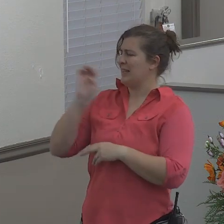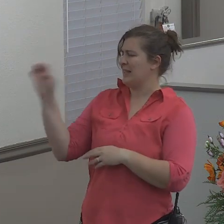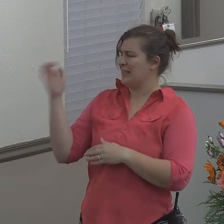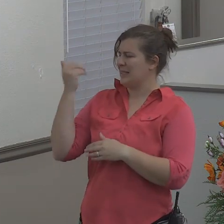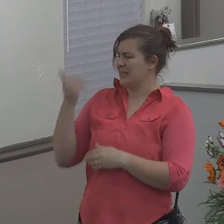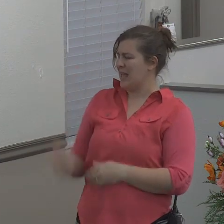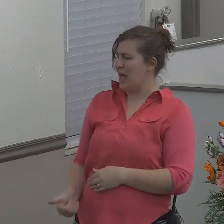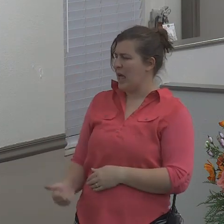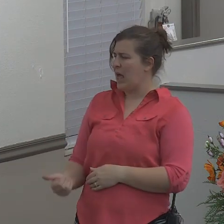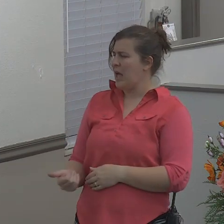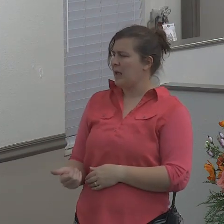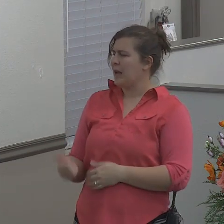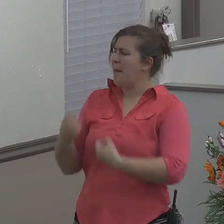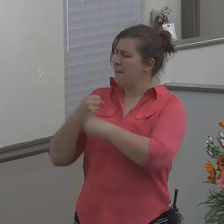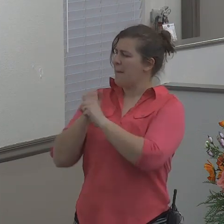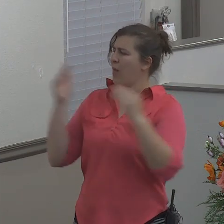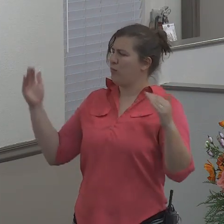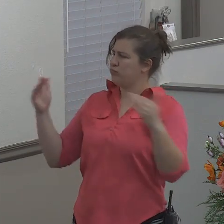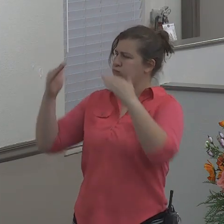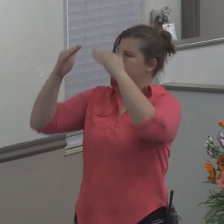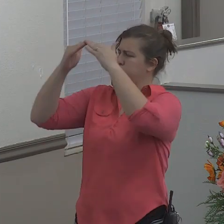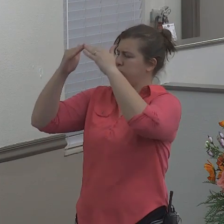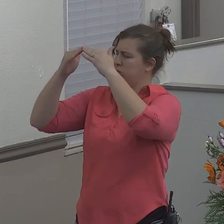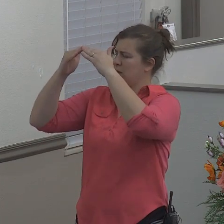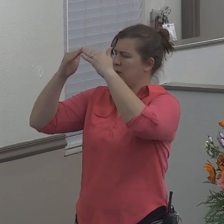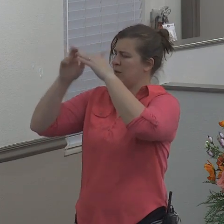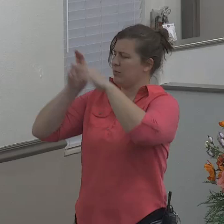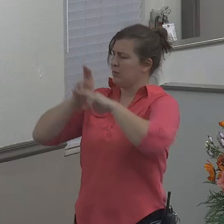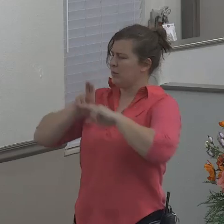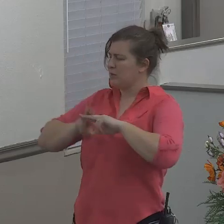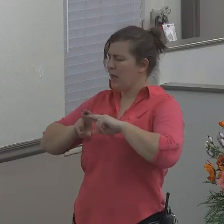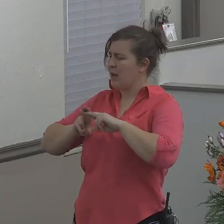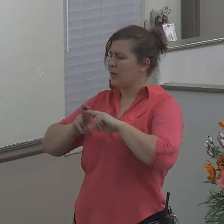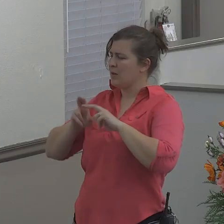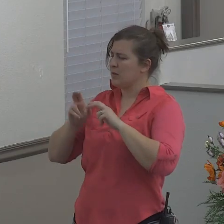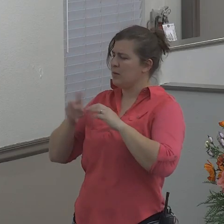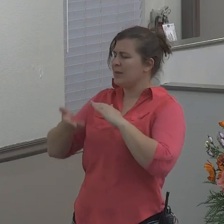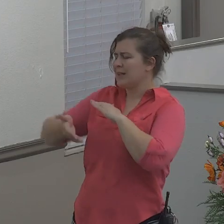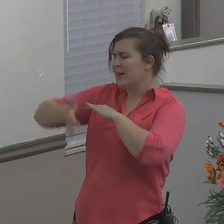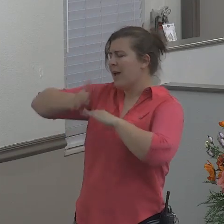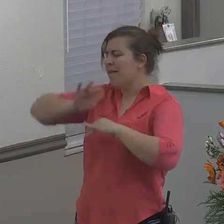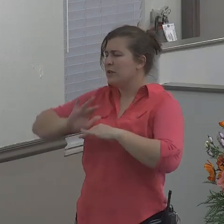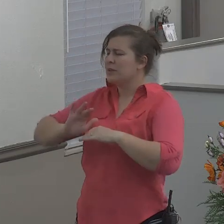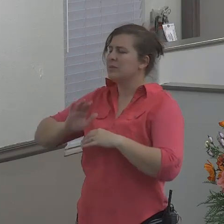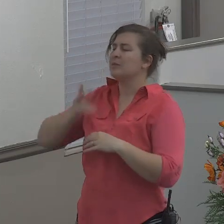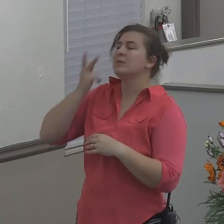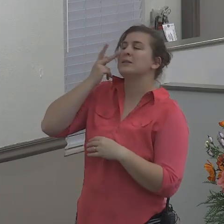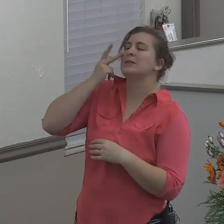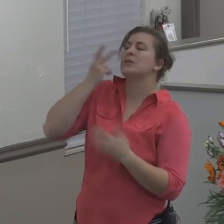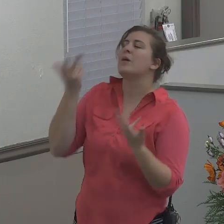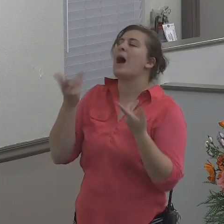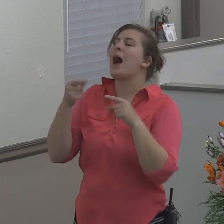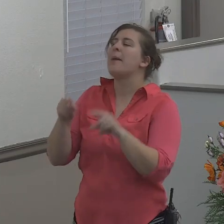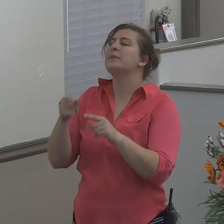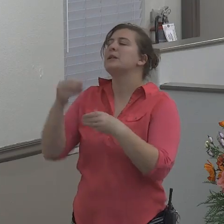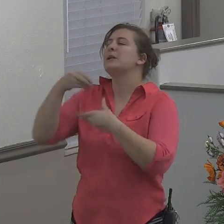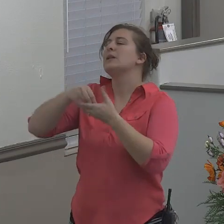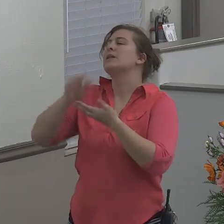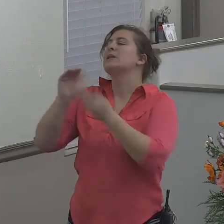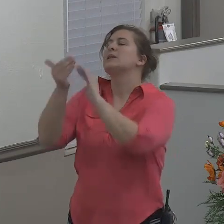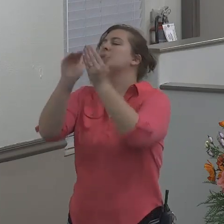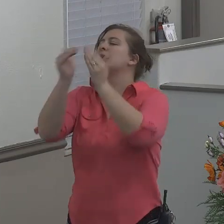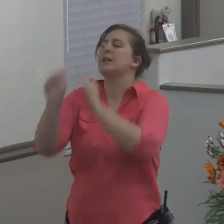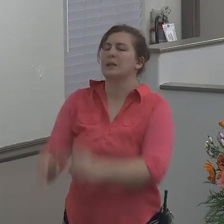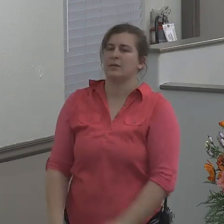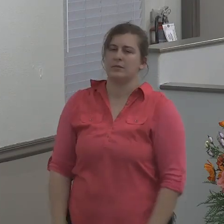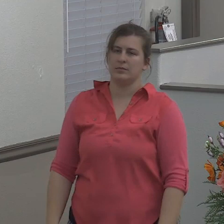and there made him a booth and sat under it in the shadow till he might see what would become of the city that is